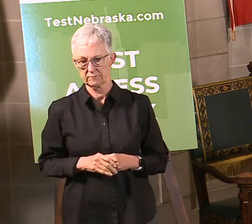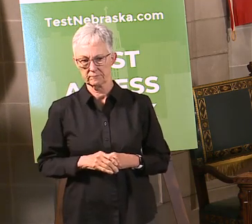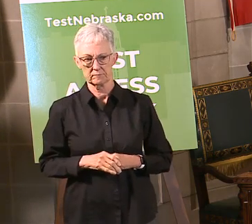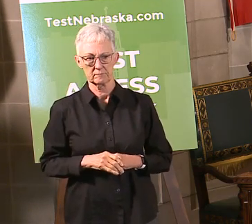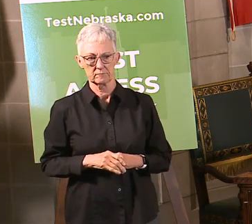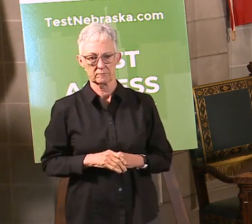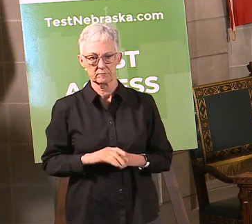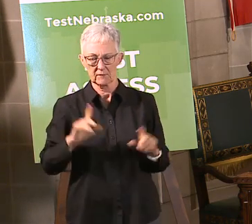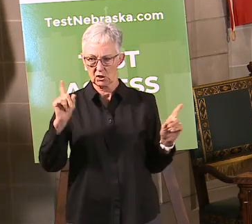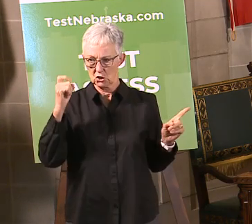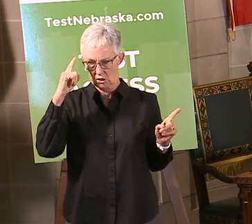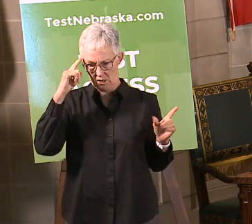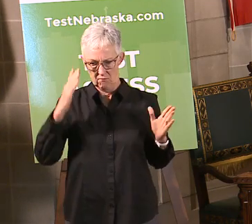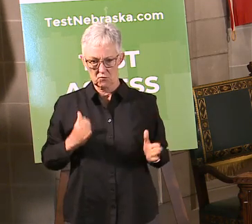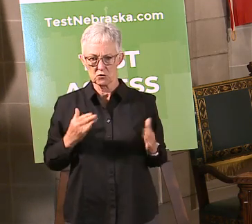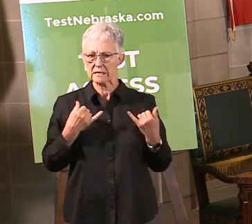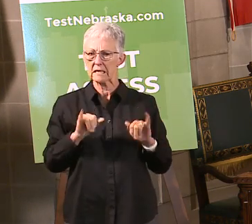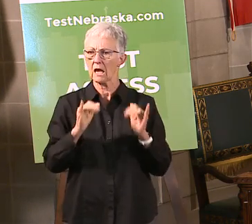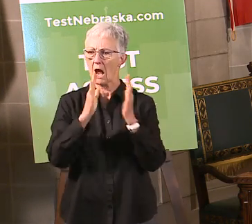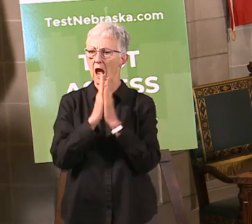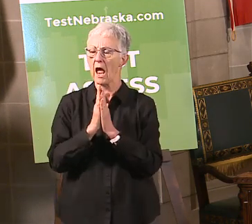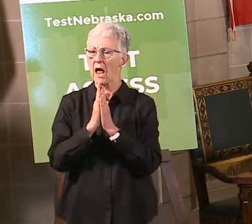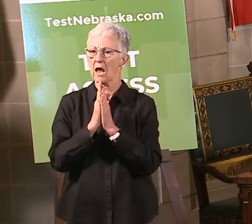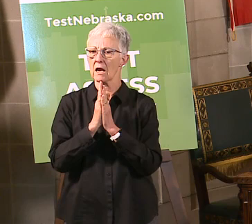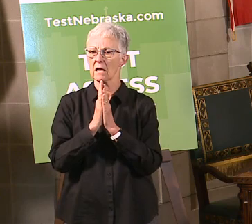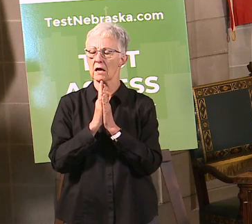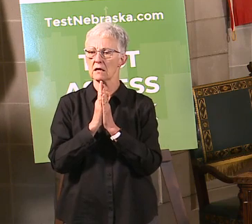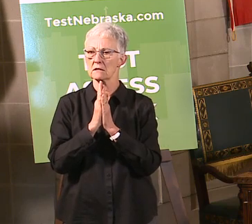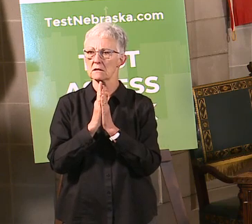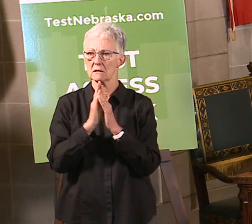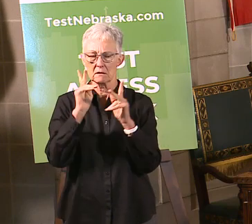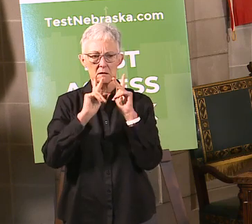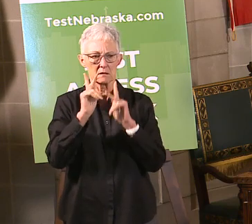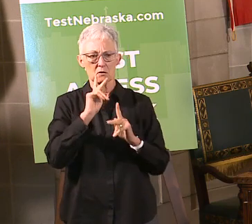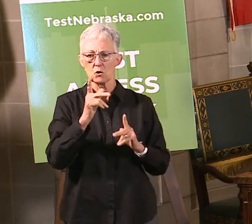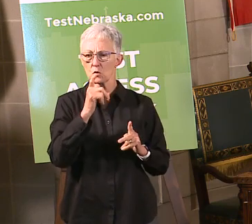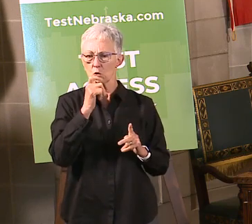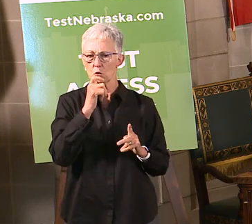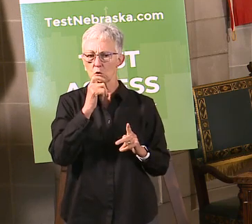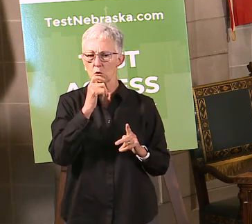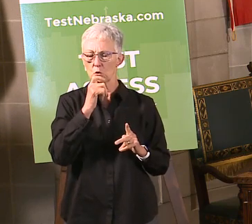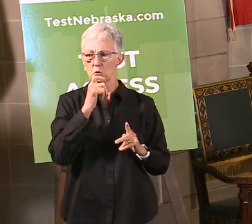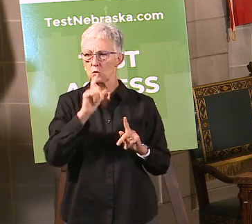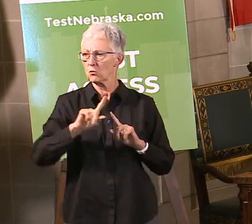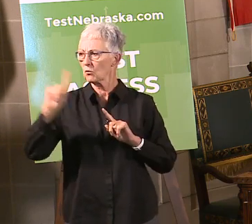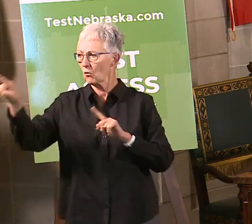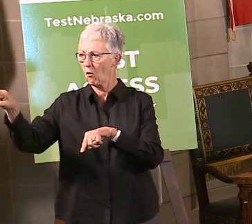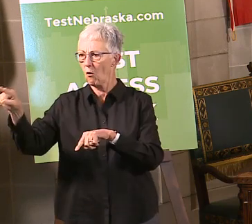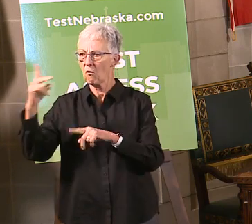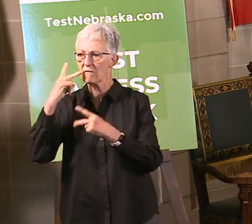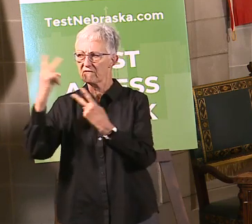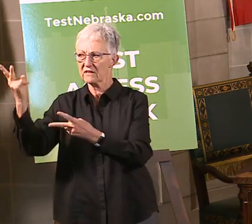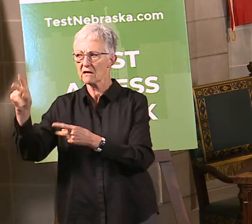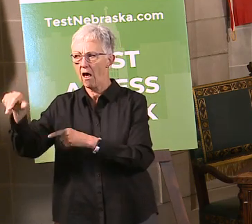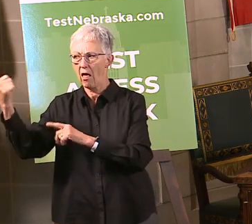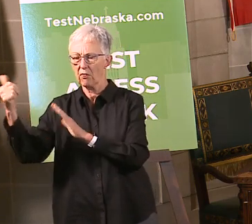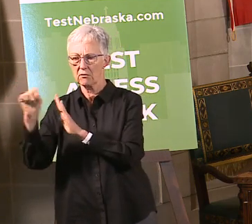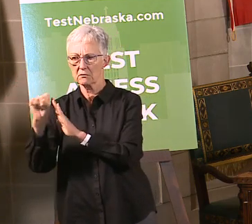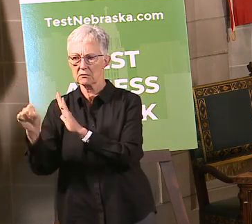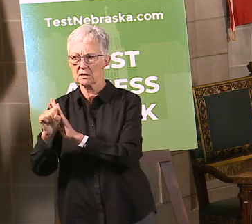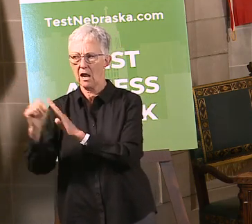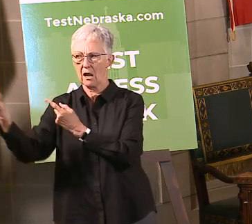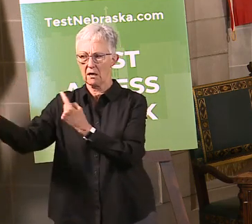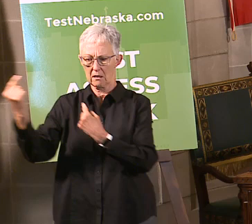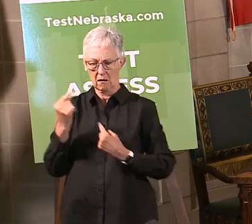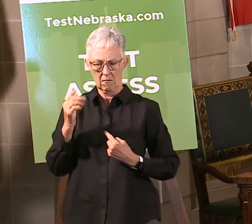The governor is still asking people who visit certain parts of the state to self-quarantine when they return to Nebraska, and if so,